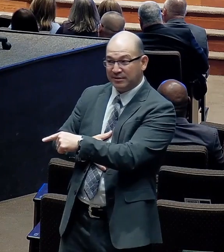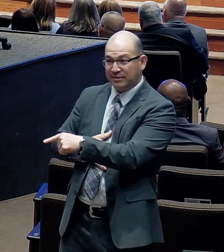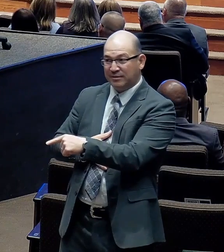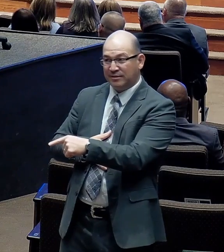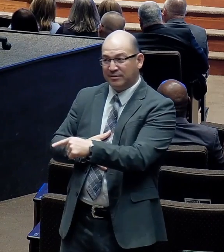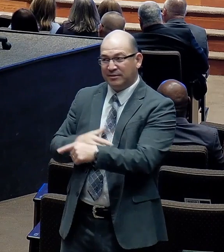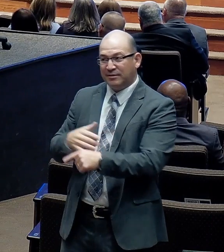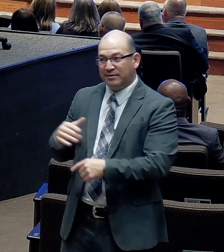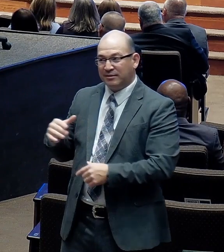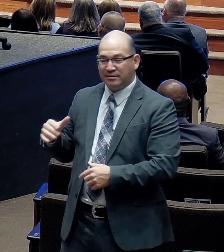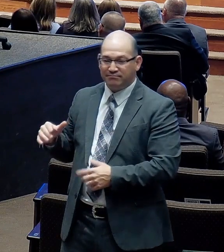Wife.